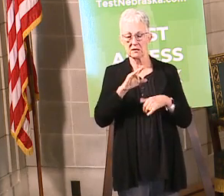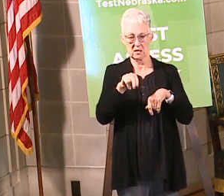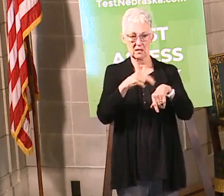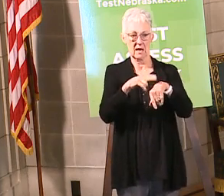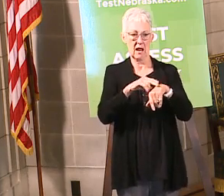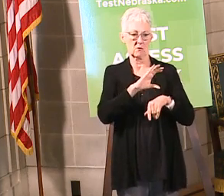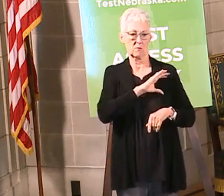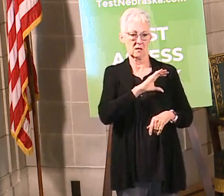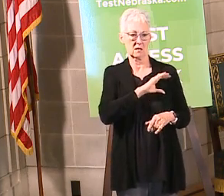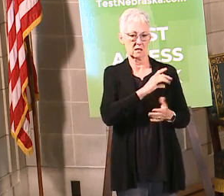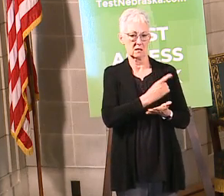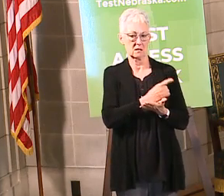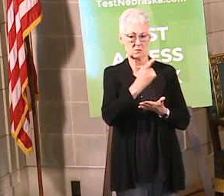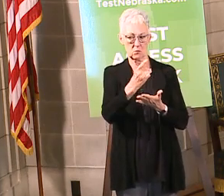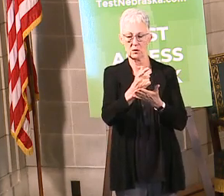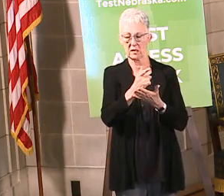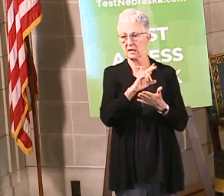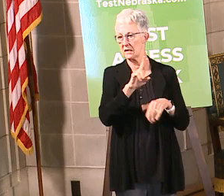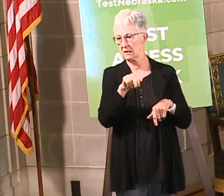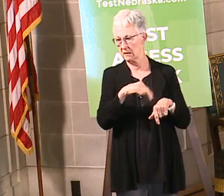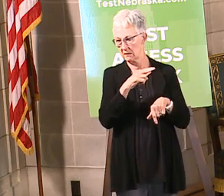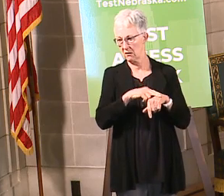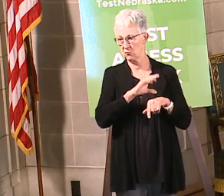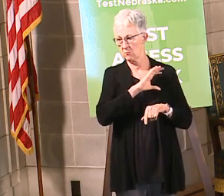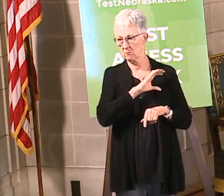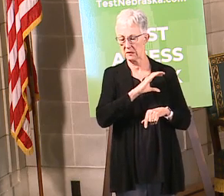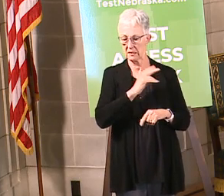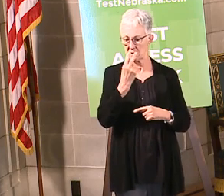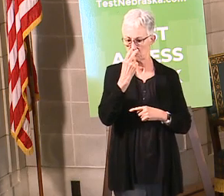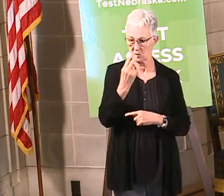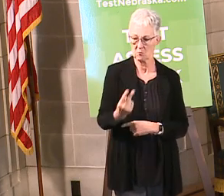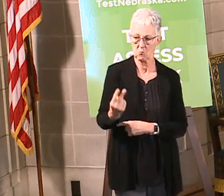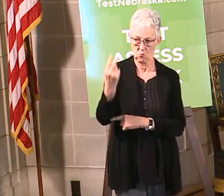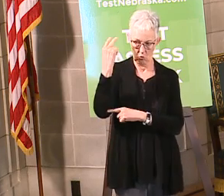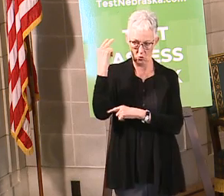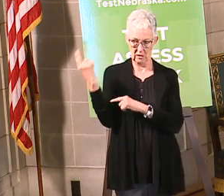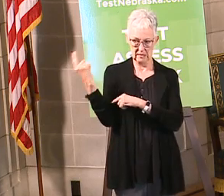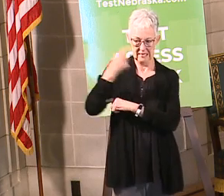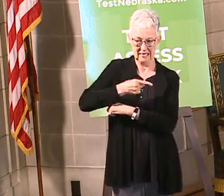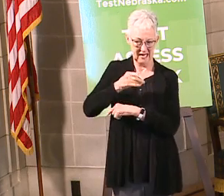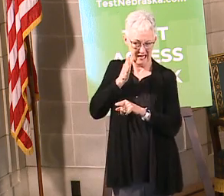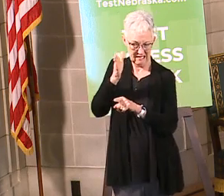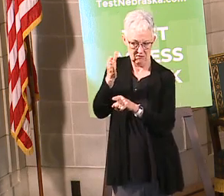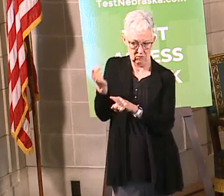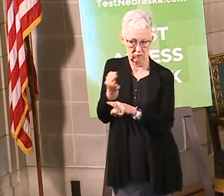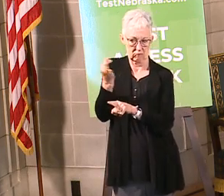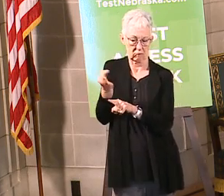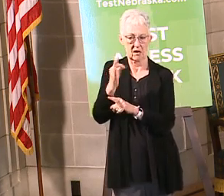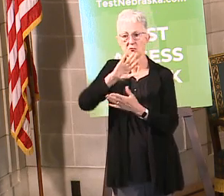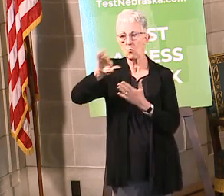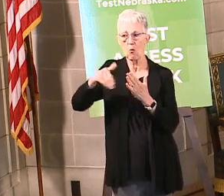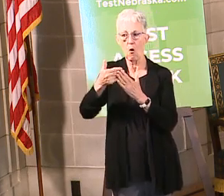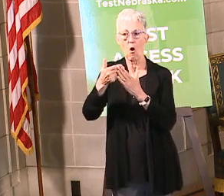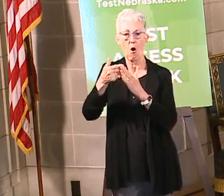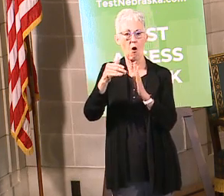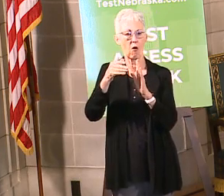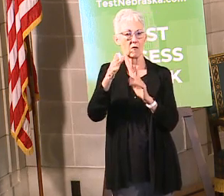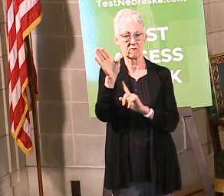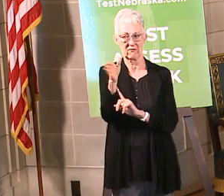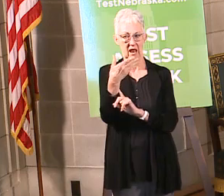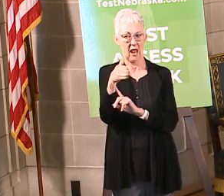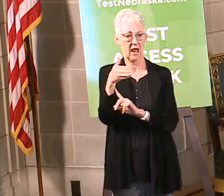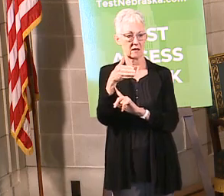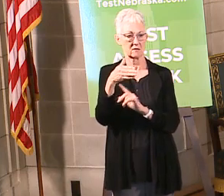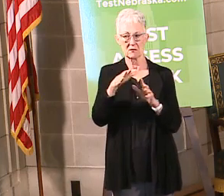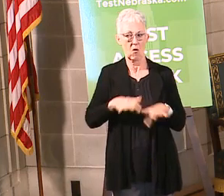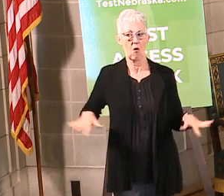Memorial Day on Friday as well. On Friday, flags will be flown at half-staff to remember those who have been lost in the line